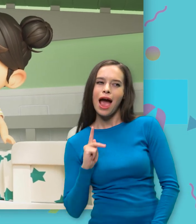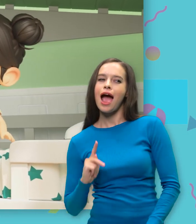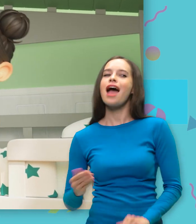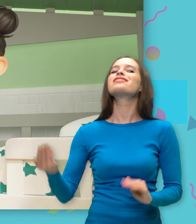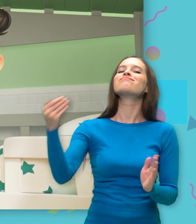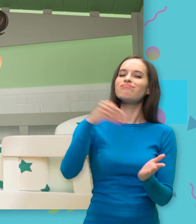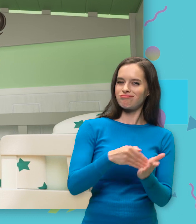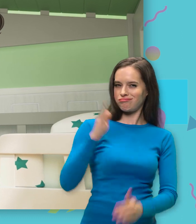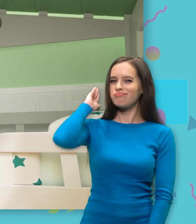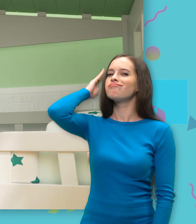again